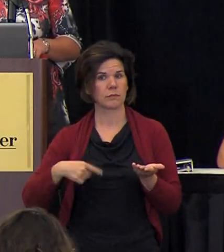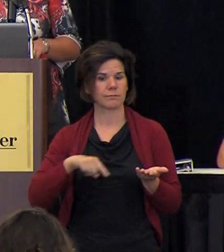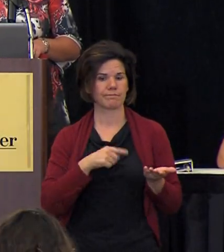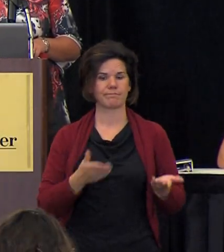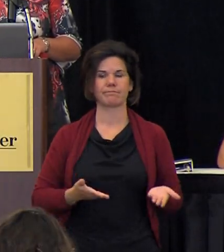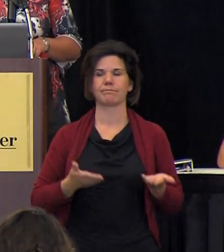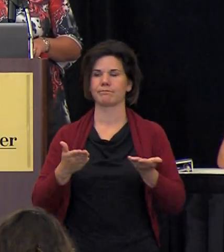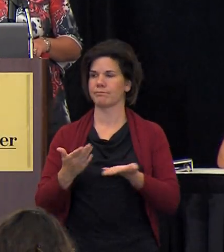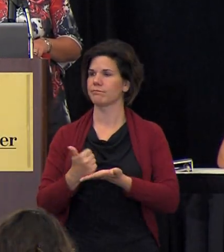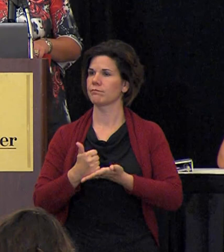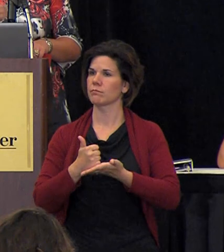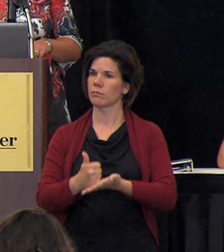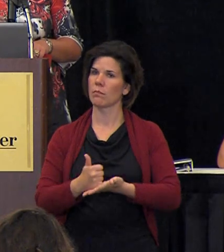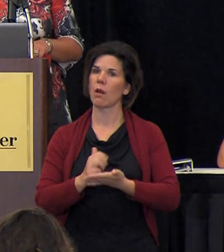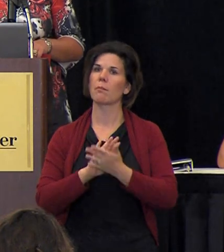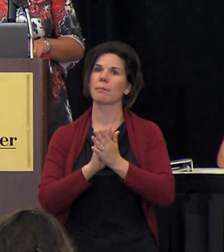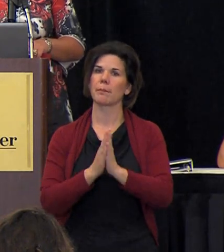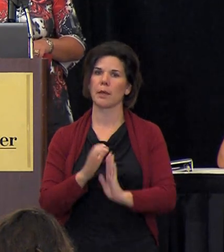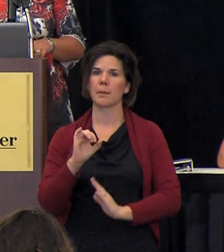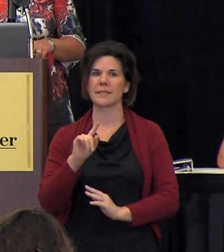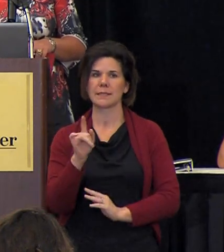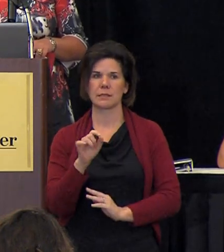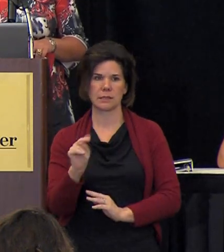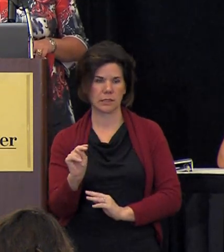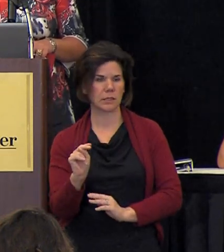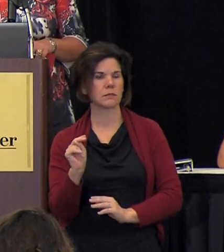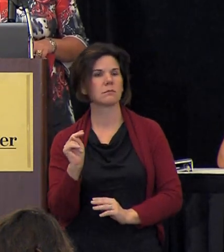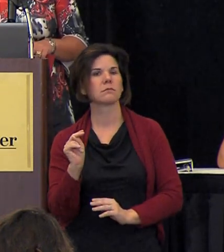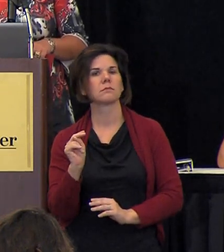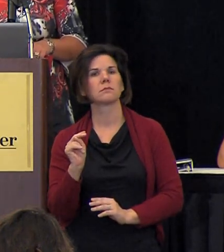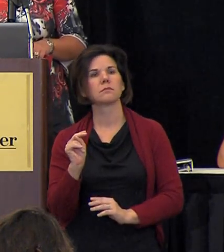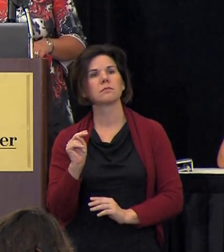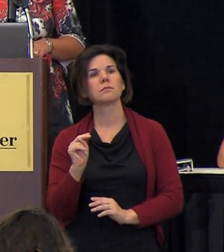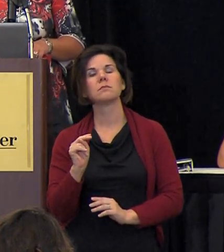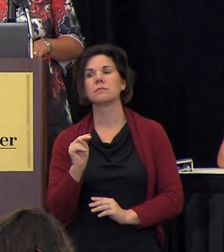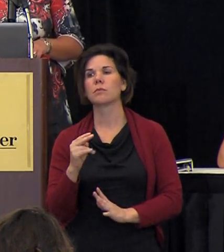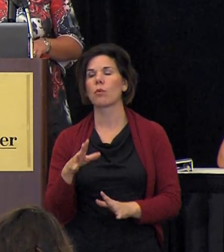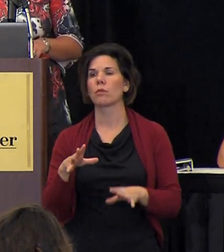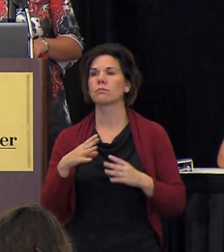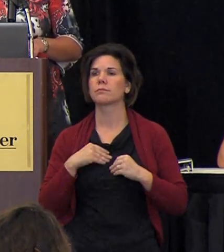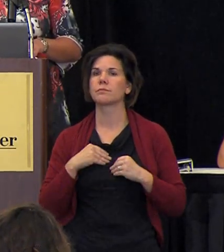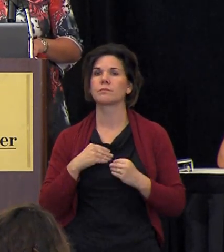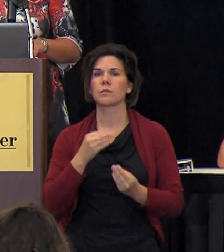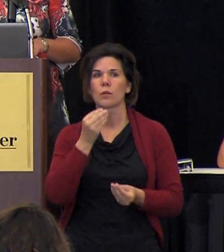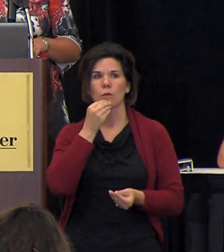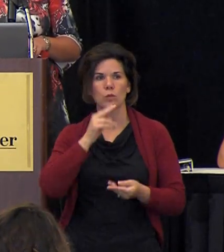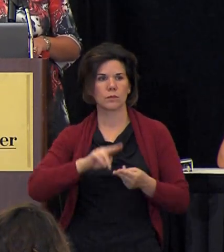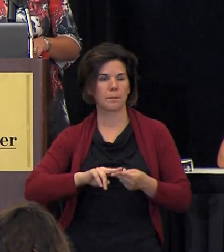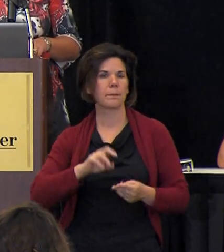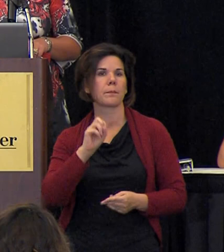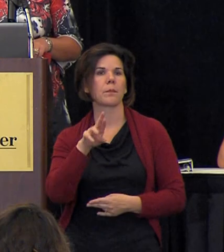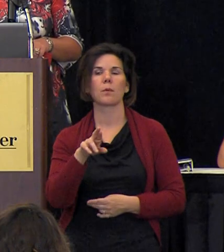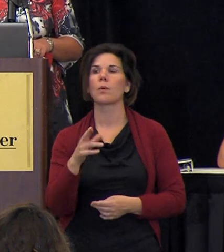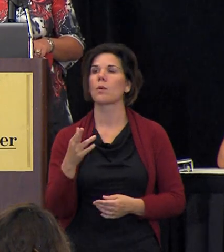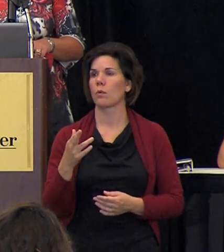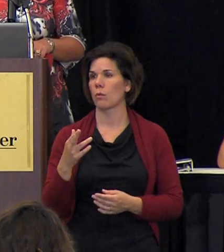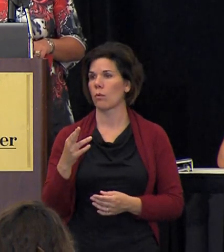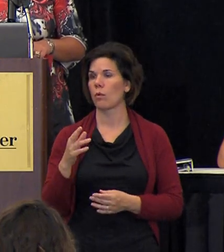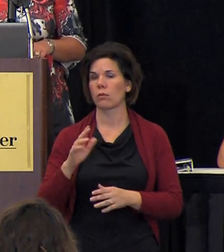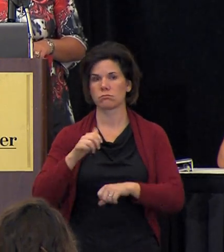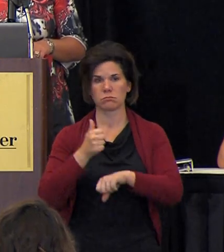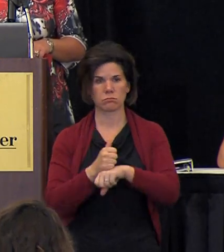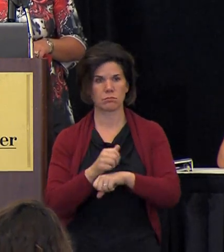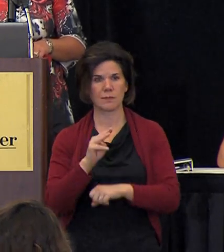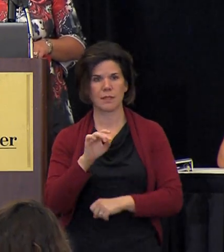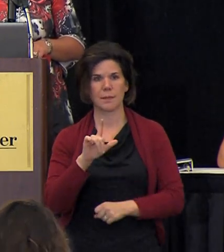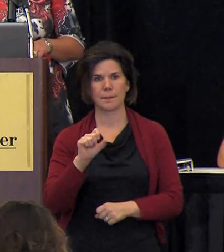will assist them in becoming citizens and becoming um recipients of food stamps or arranging meals